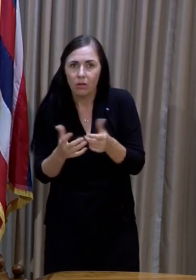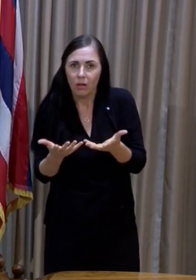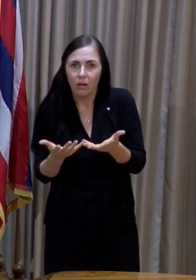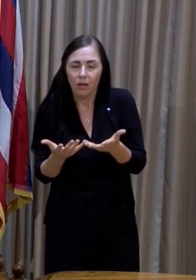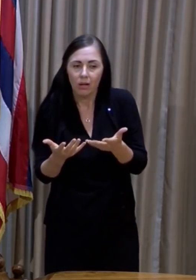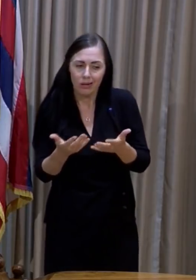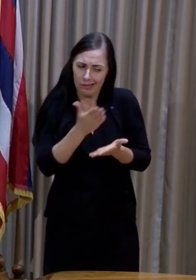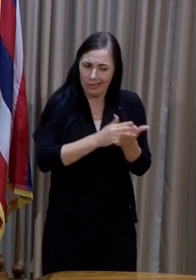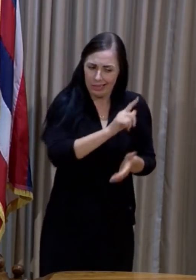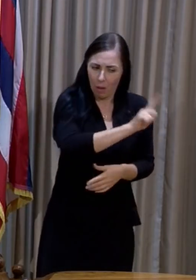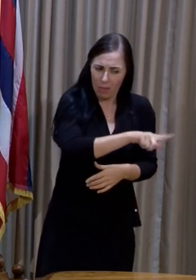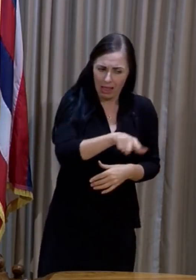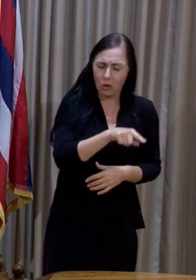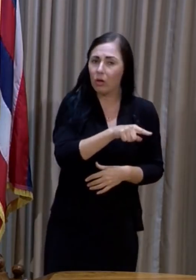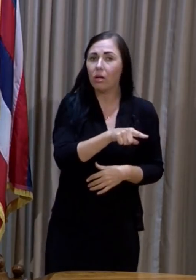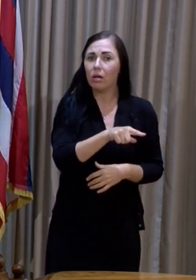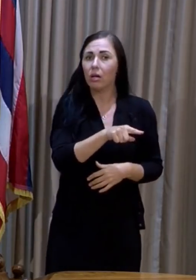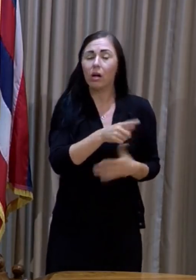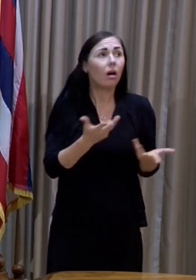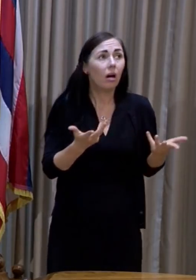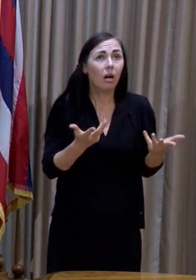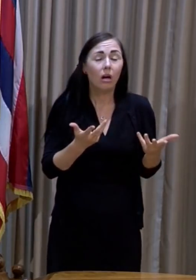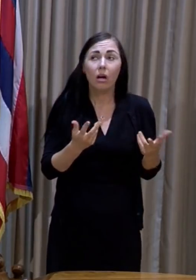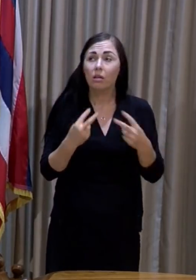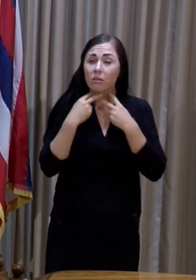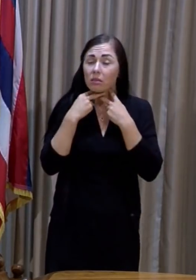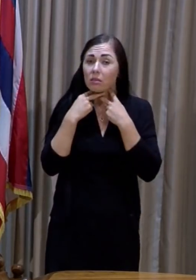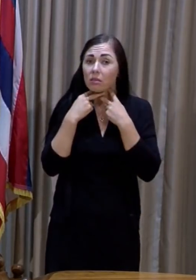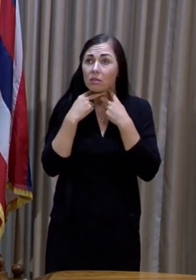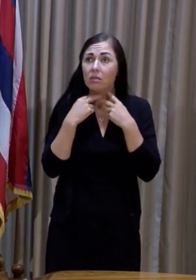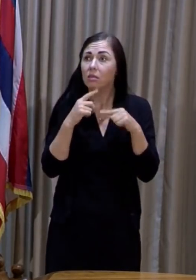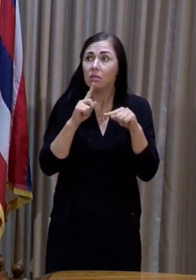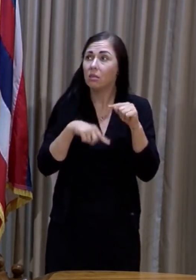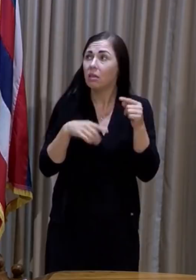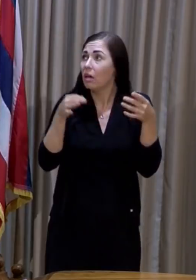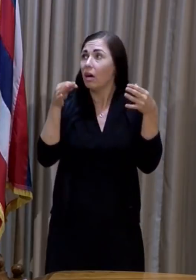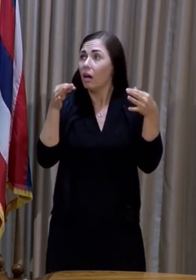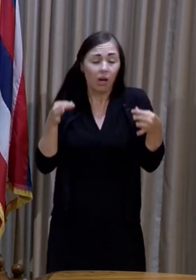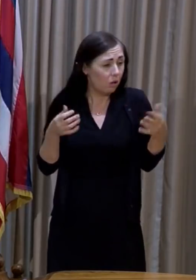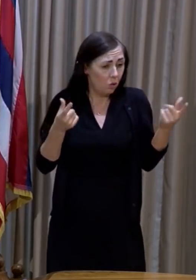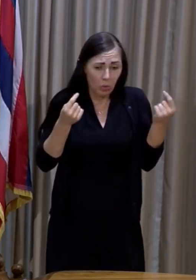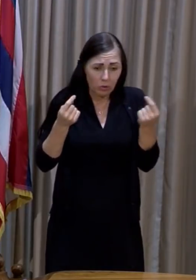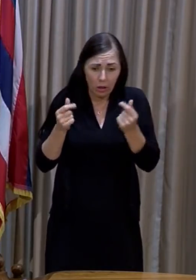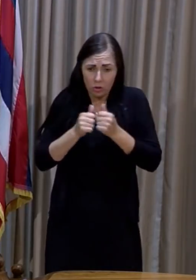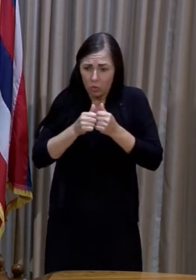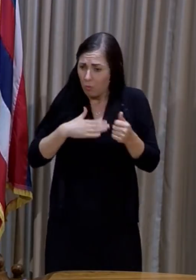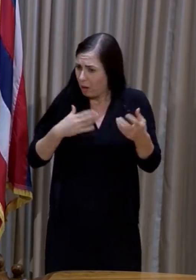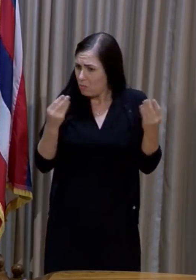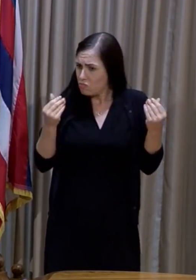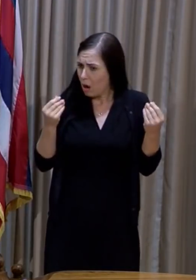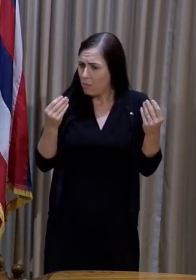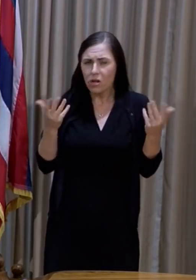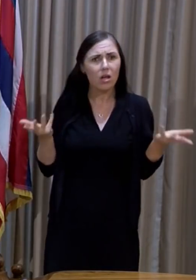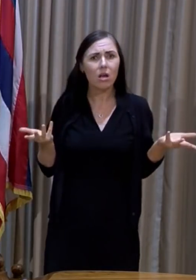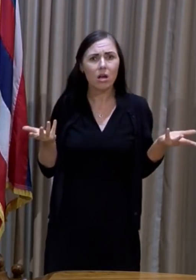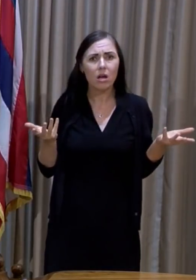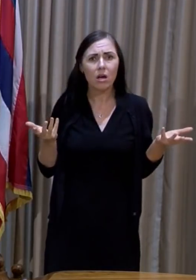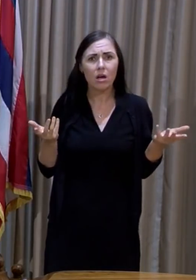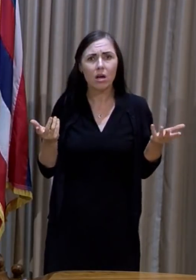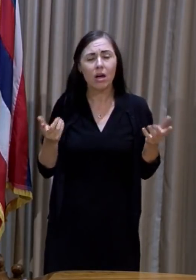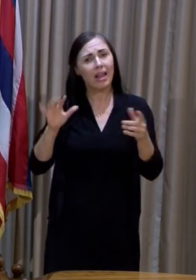really are unable to make decisions about their properties until the